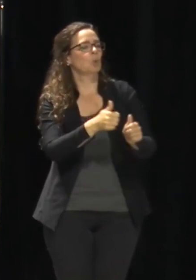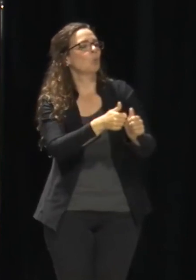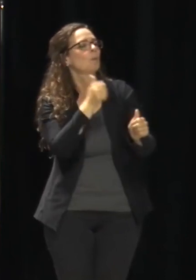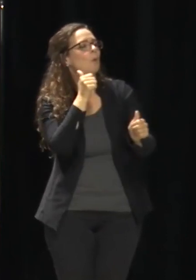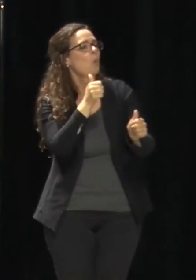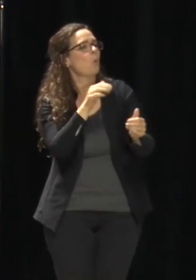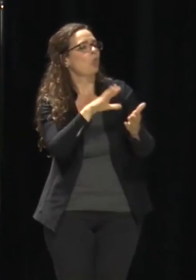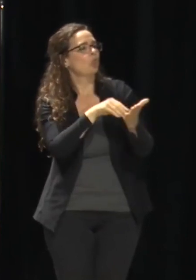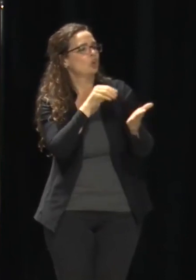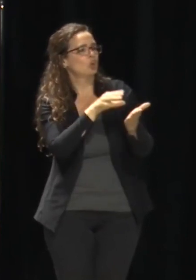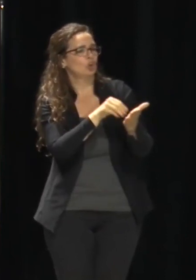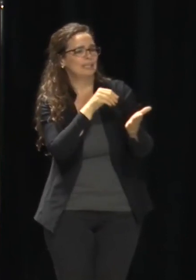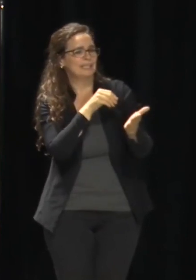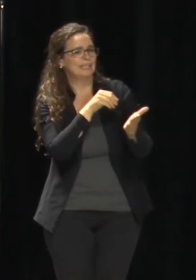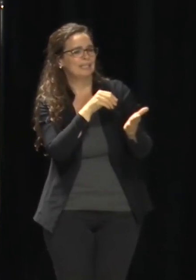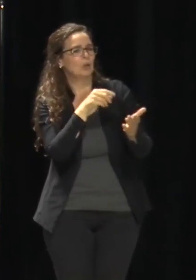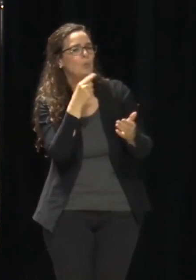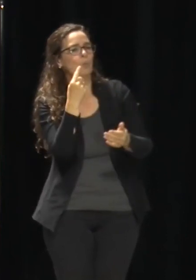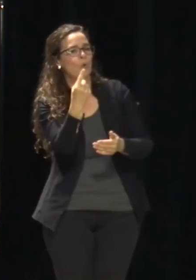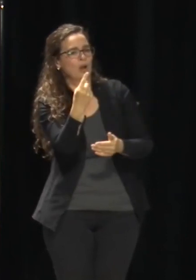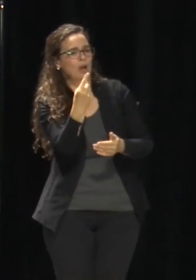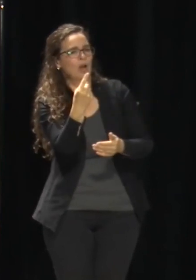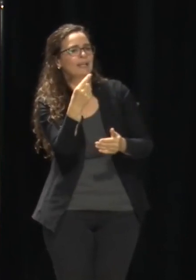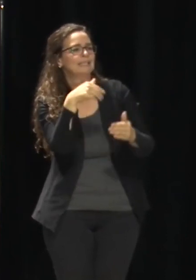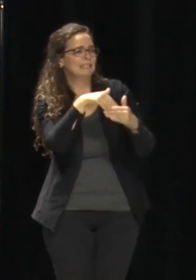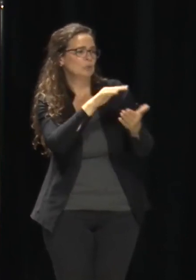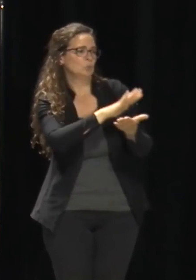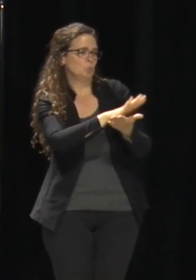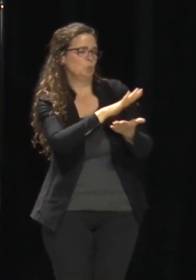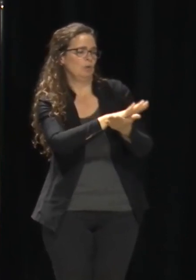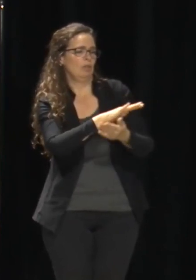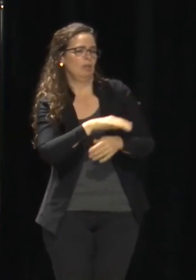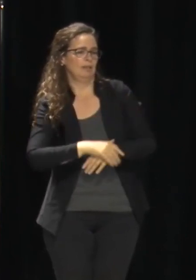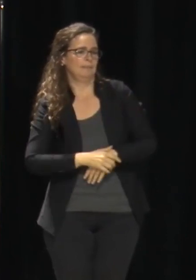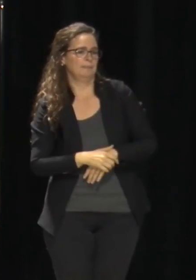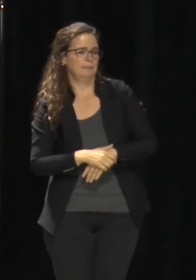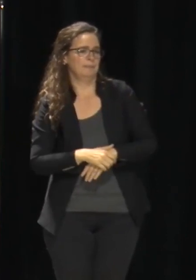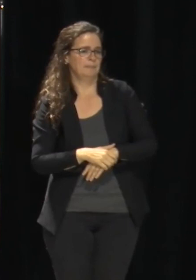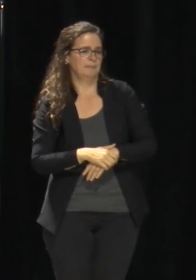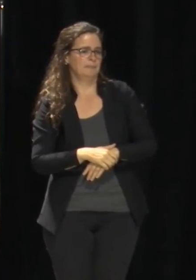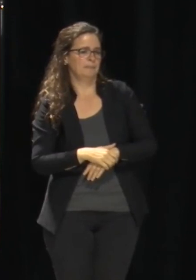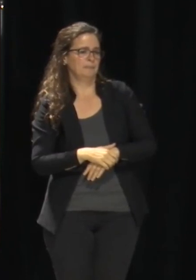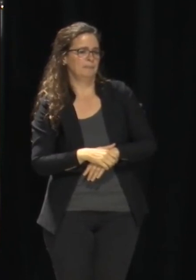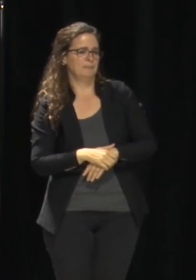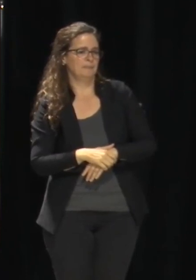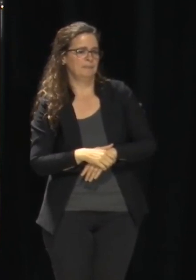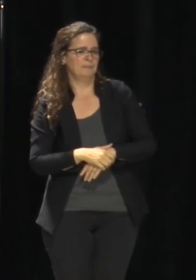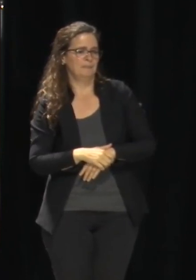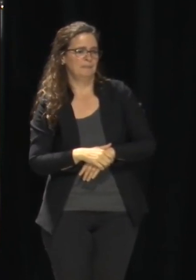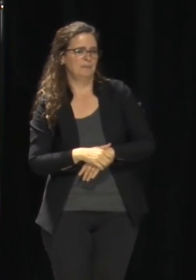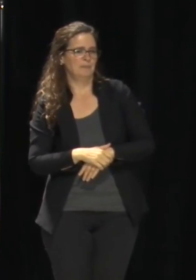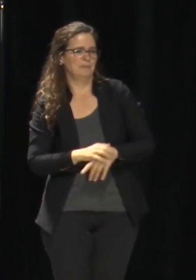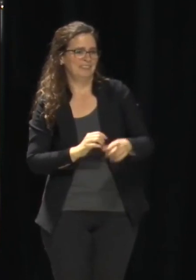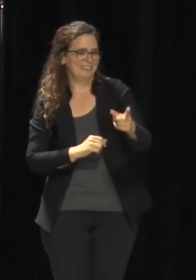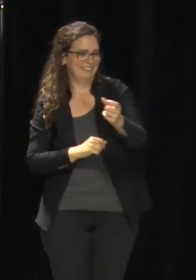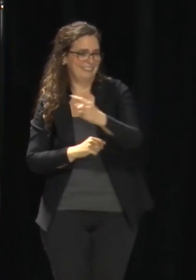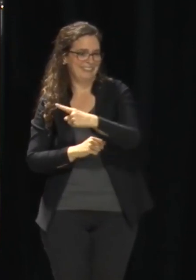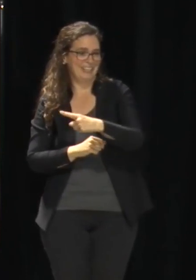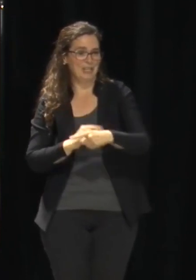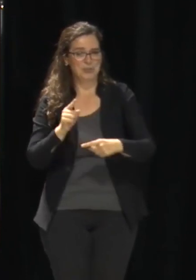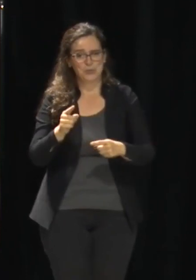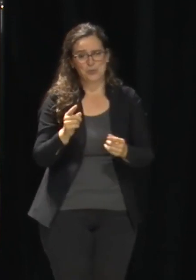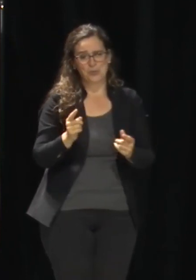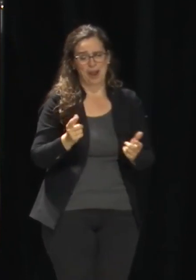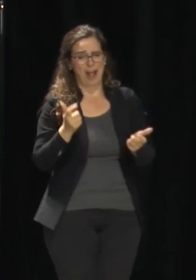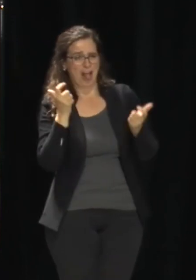You keep touting the saliva tests. Have you tried it out yourself? I'm going to. I'm going to. Now, as soon as I